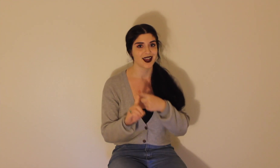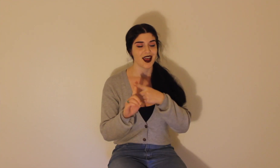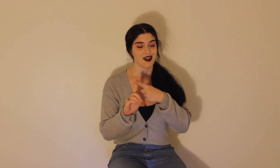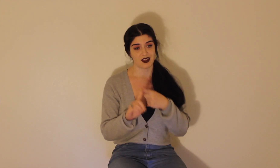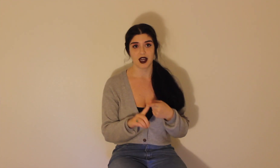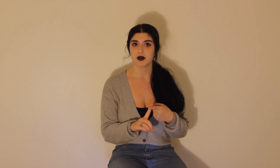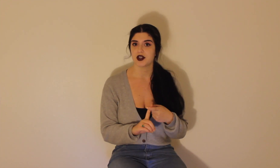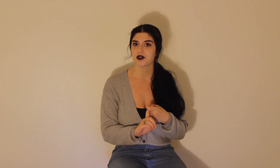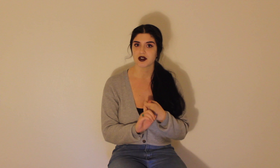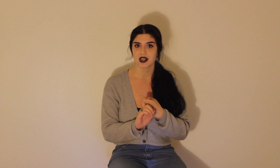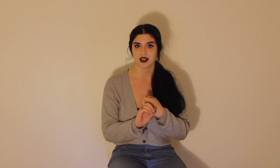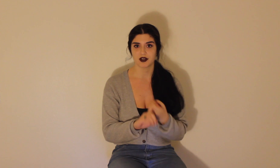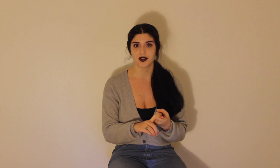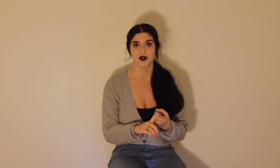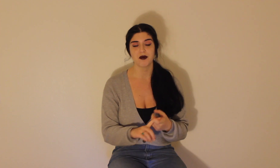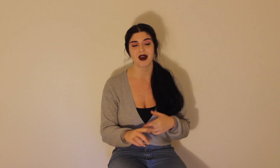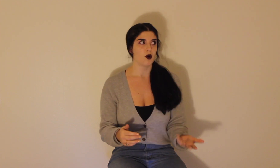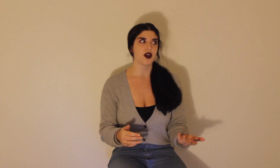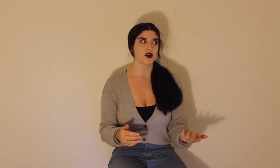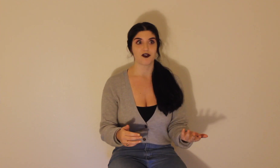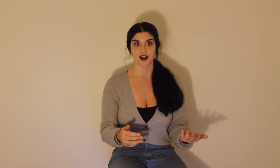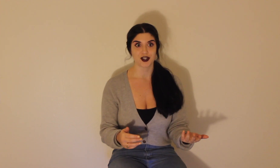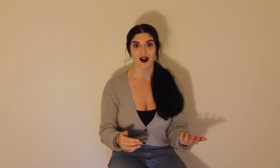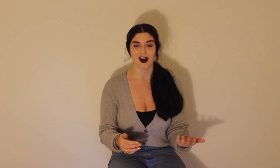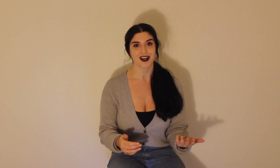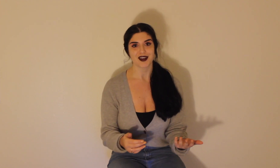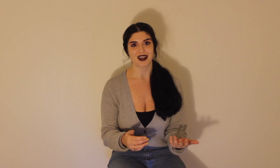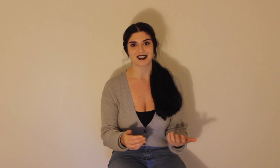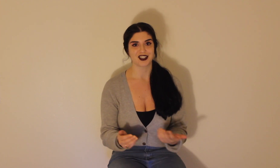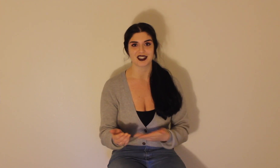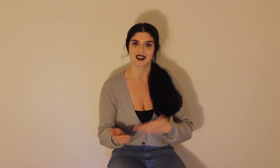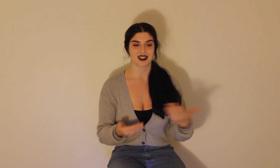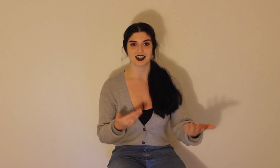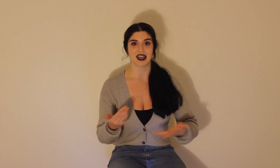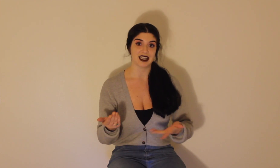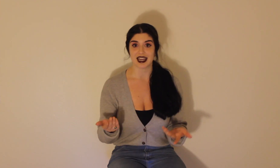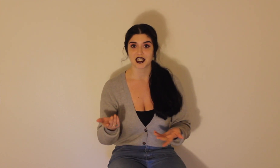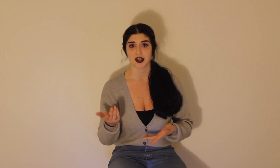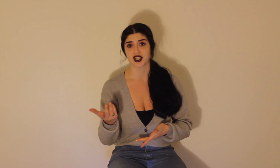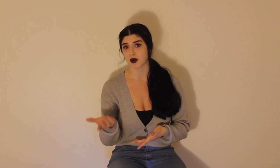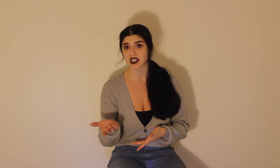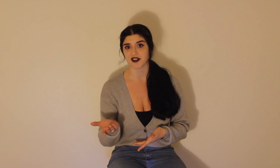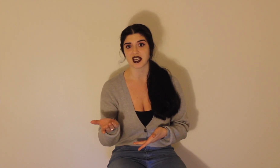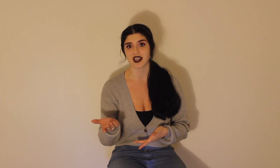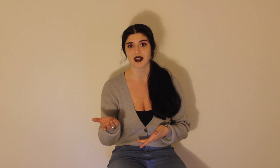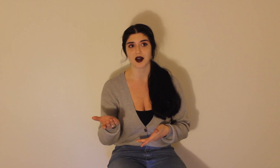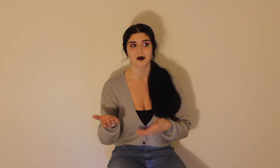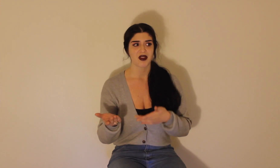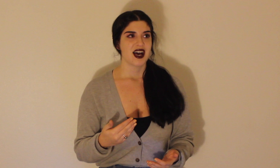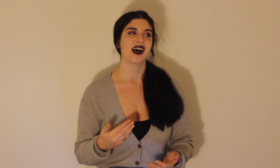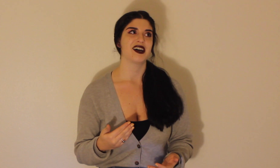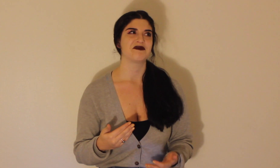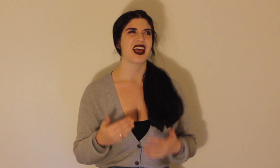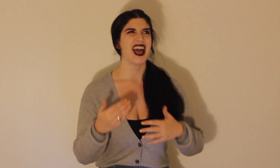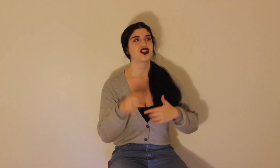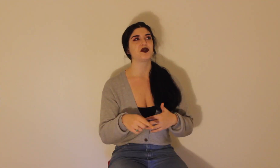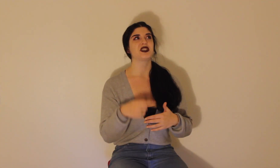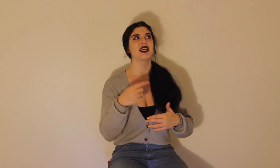than I would usually consume. And while you could for sure argue that's just a dietary choice for keto, choosing